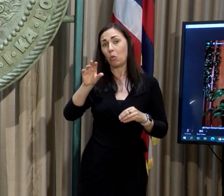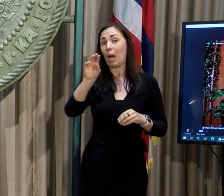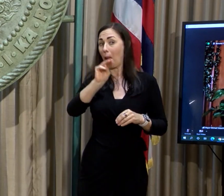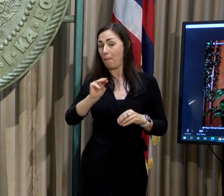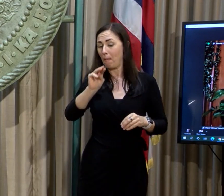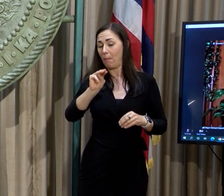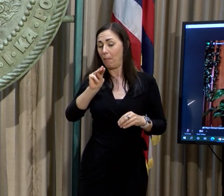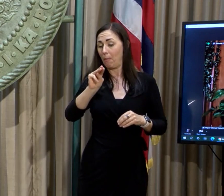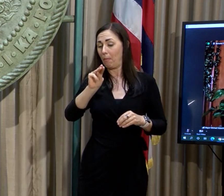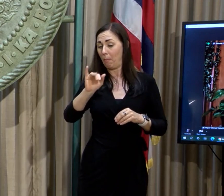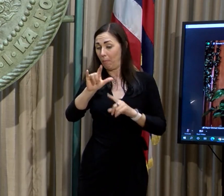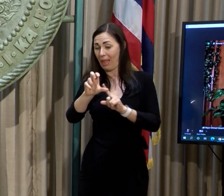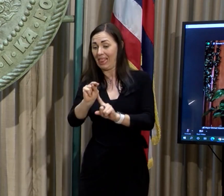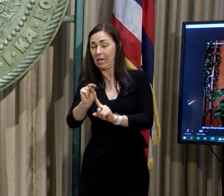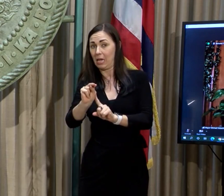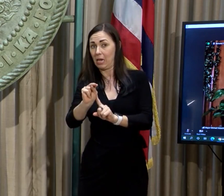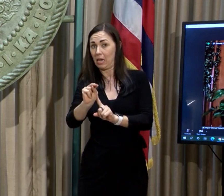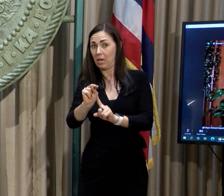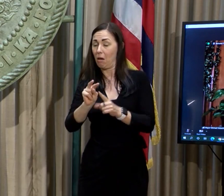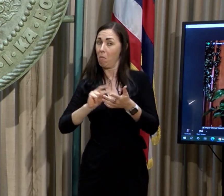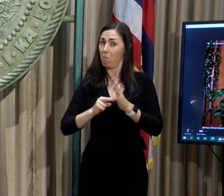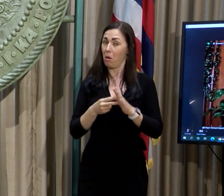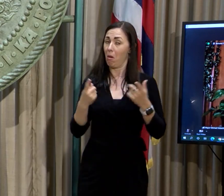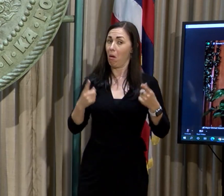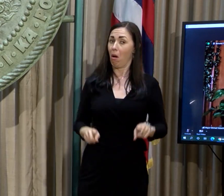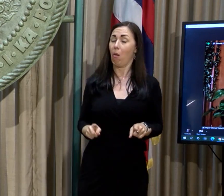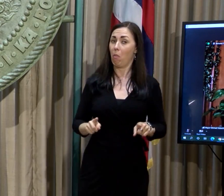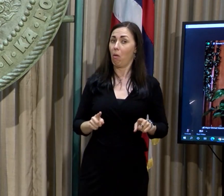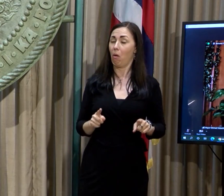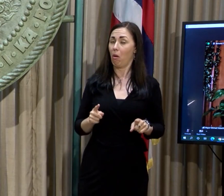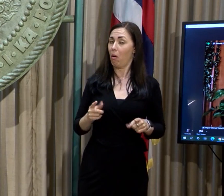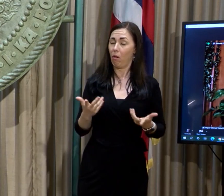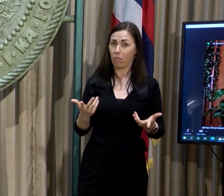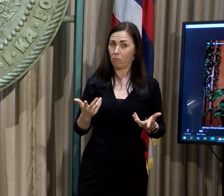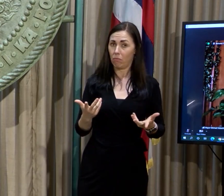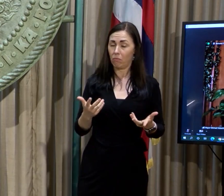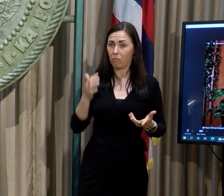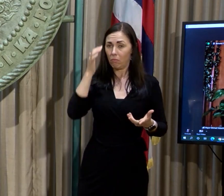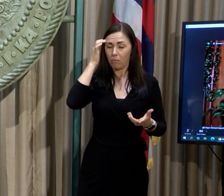Du Bois basically, you know,